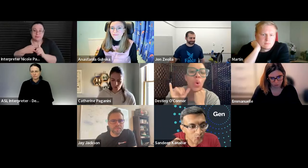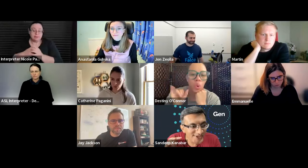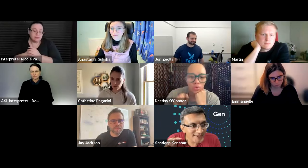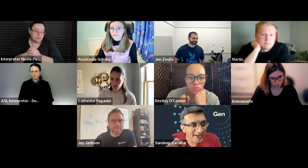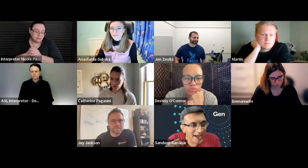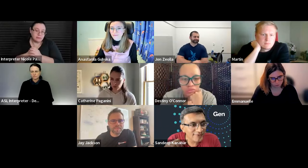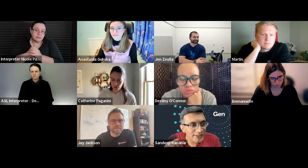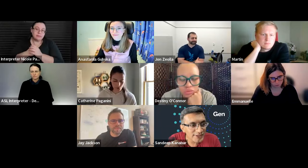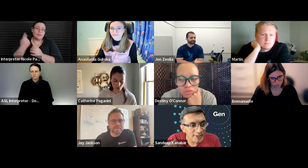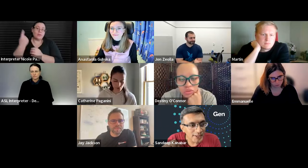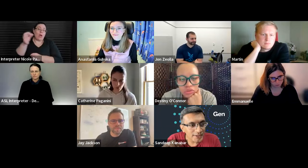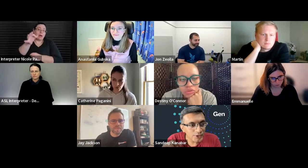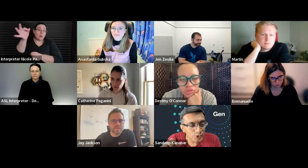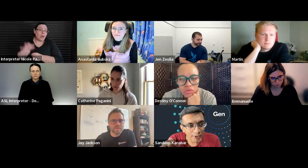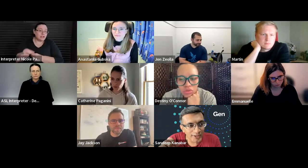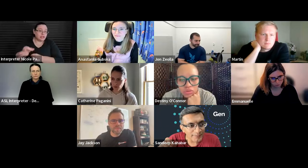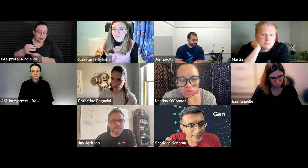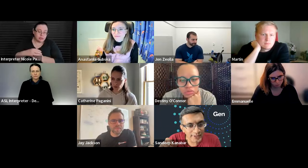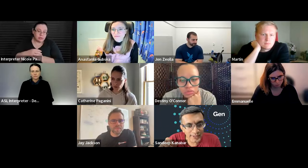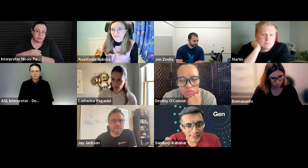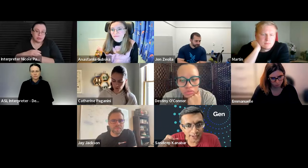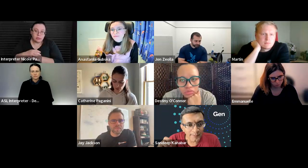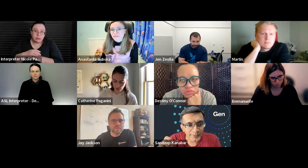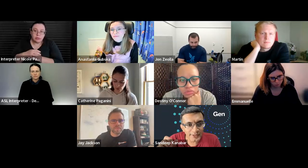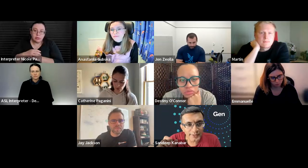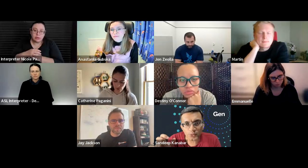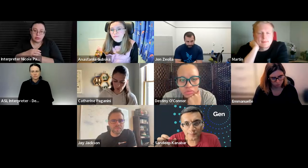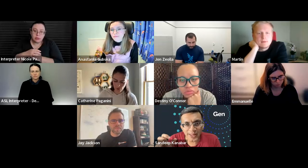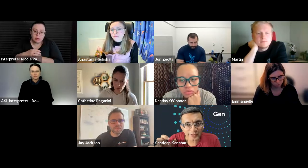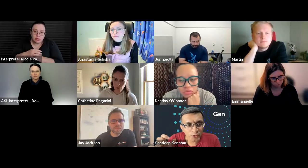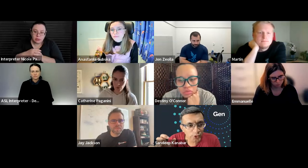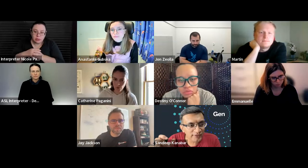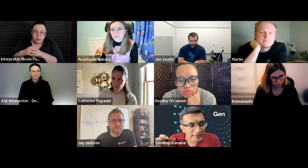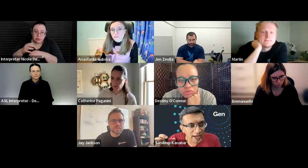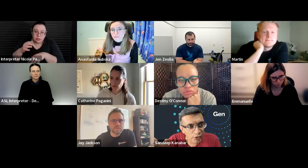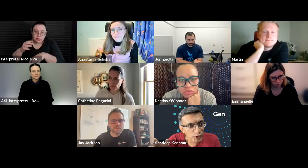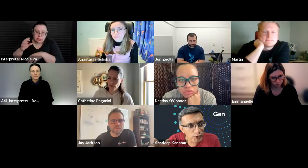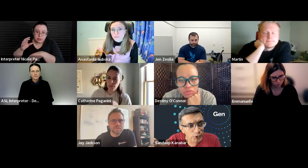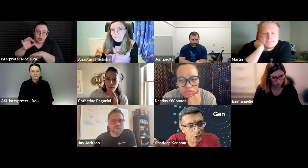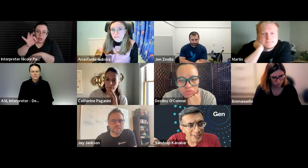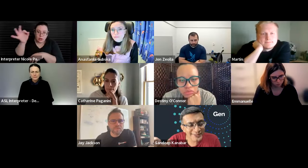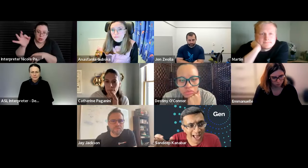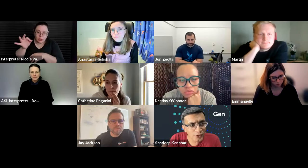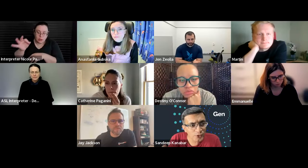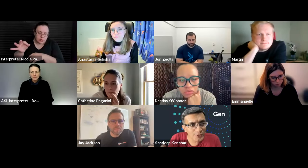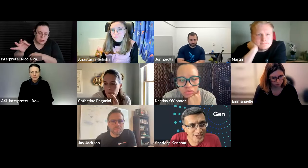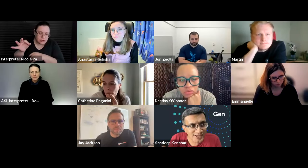one question i have is to show the company the company that we are planning to give an award to